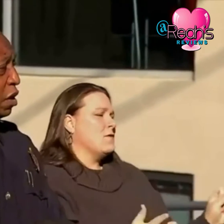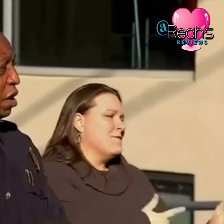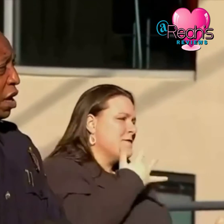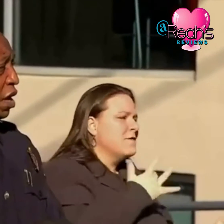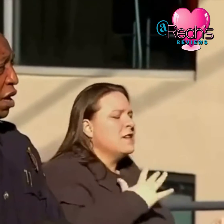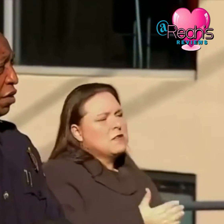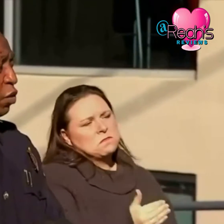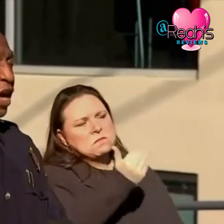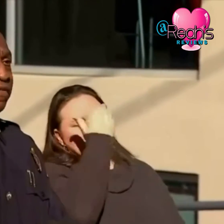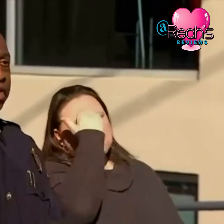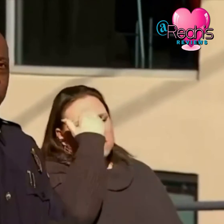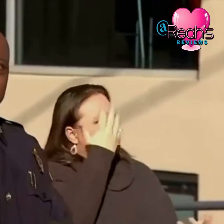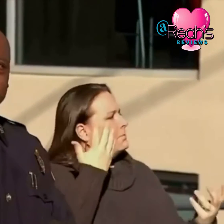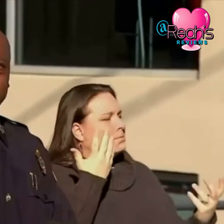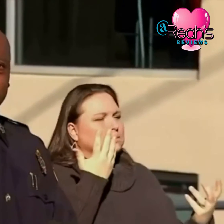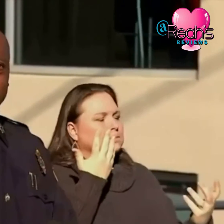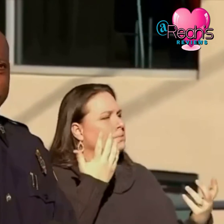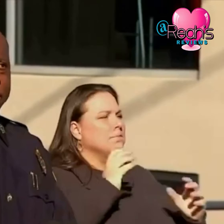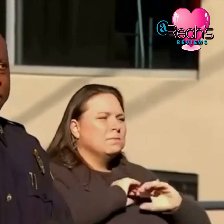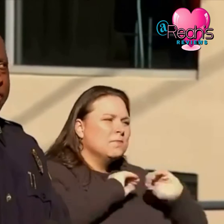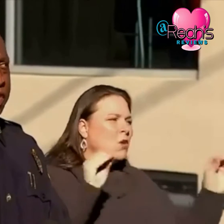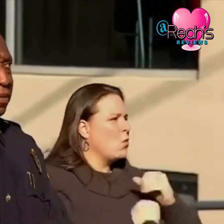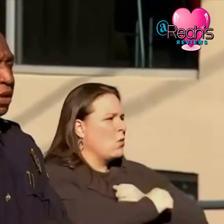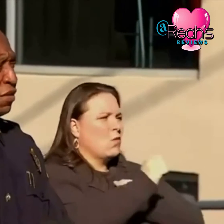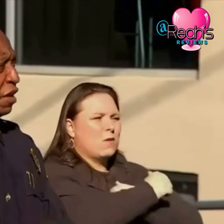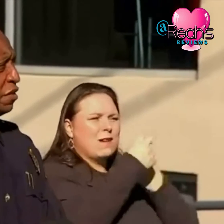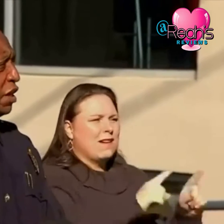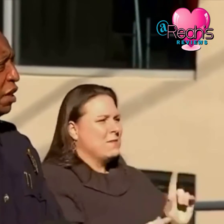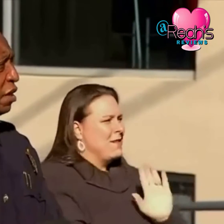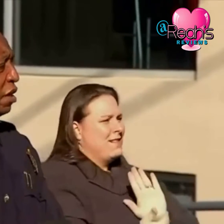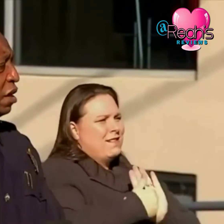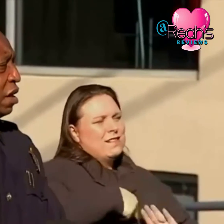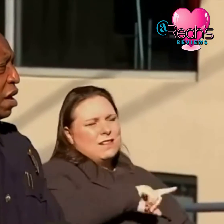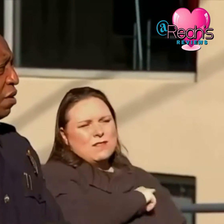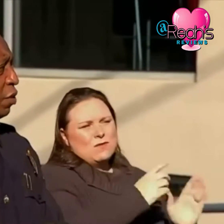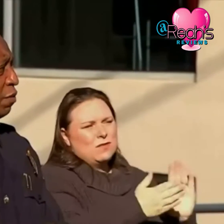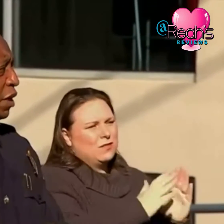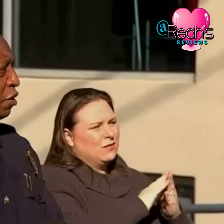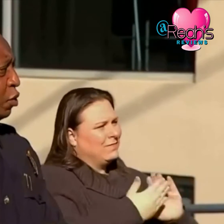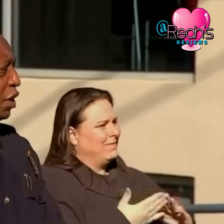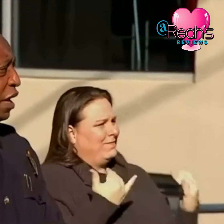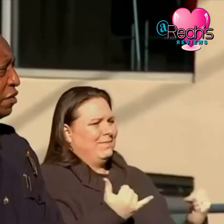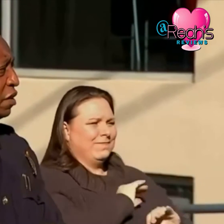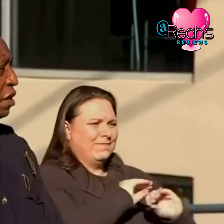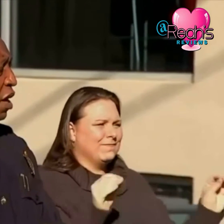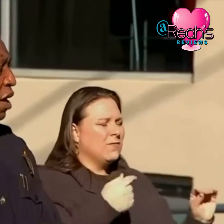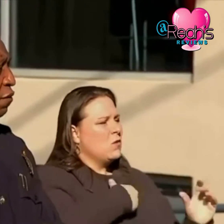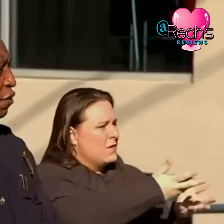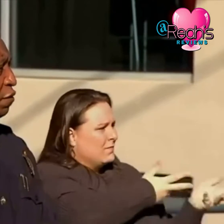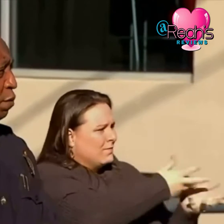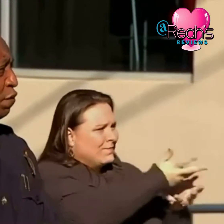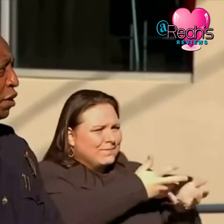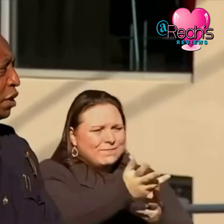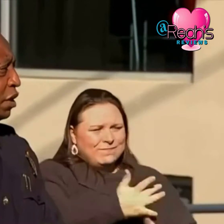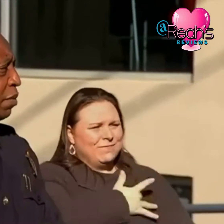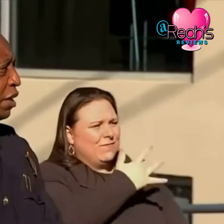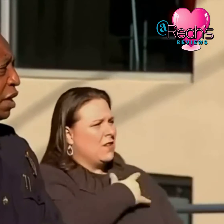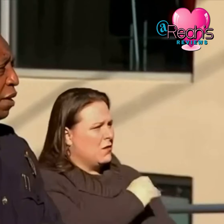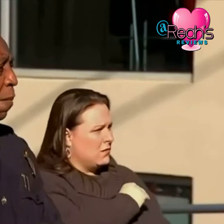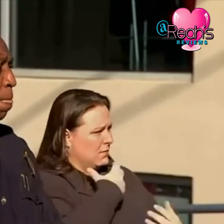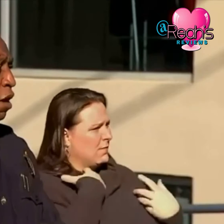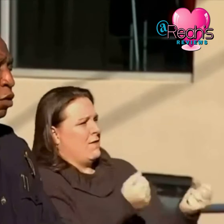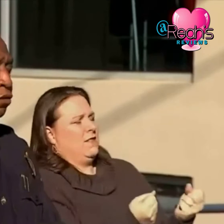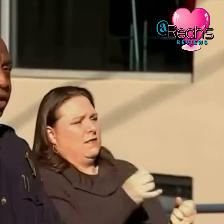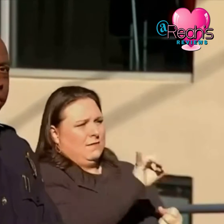know that we have no known threats at this time against our city we've been in communication and feel pretty good